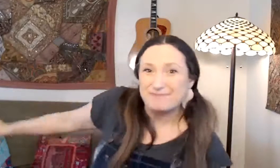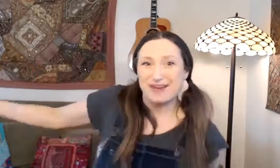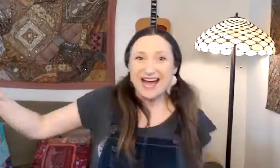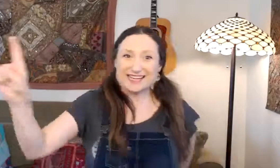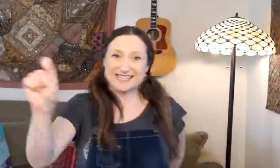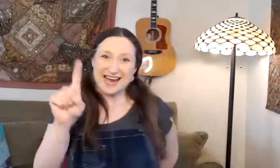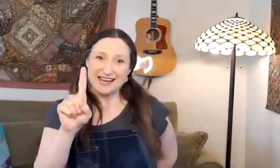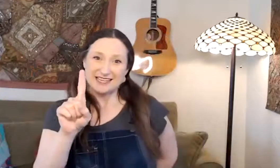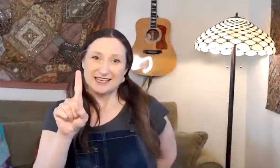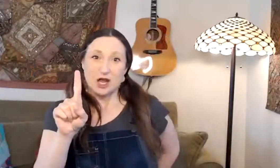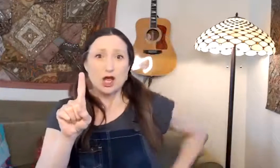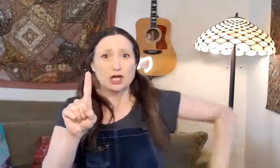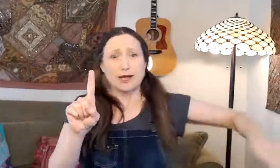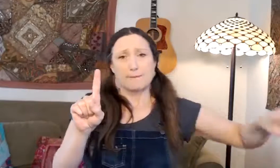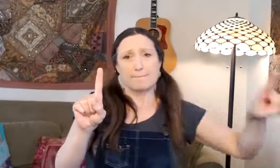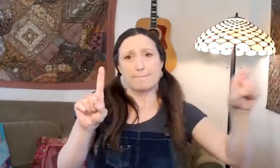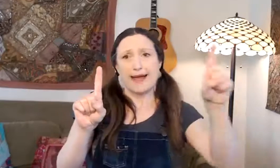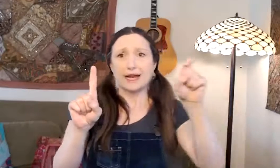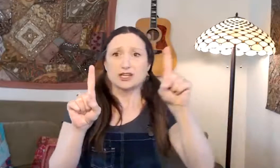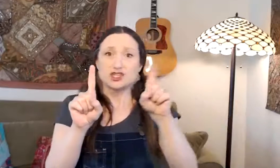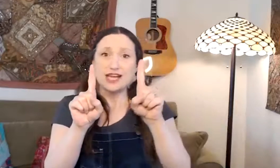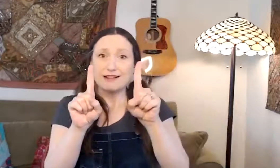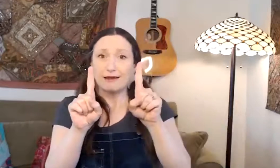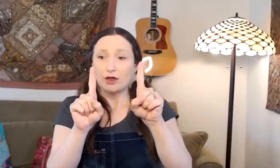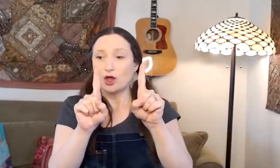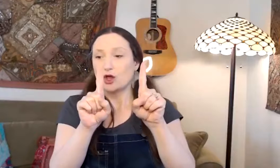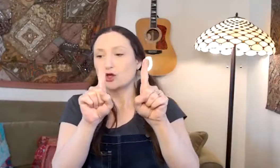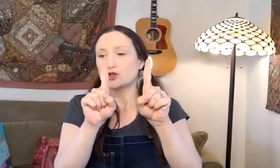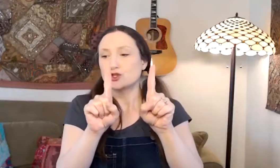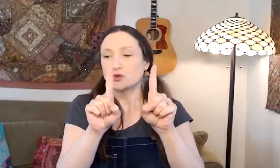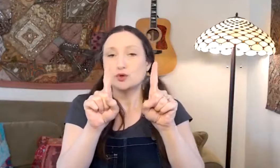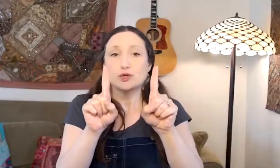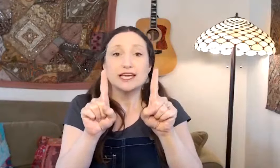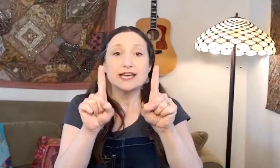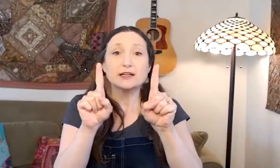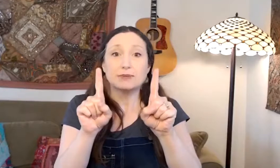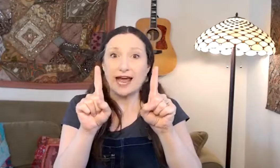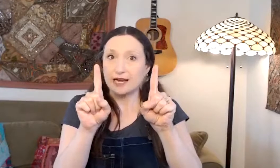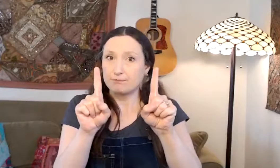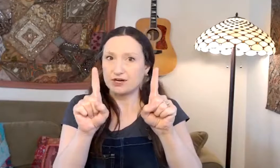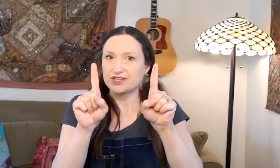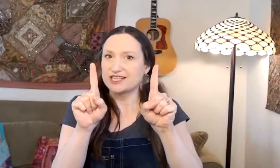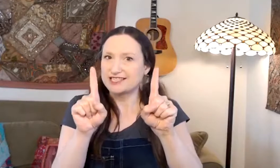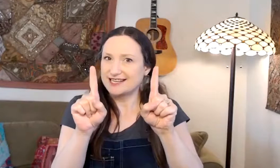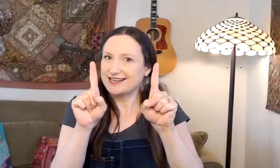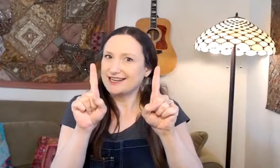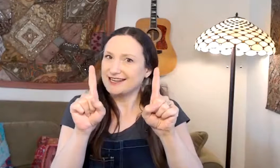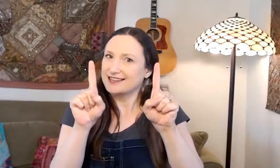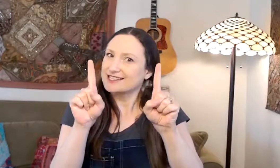back, Jack. Come back, Jill. Two little black birds sitting in the